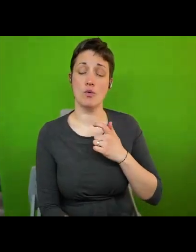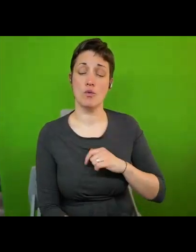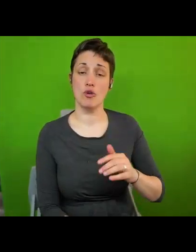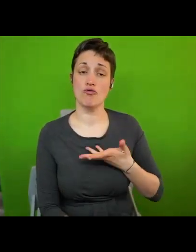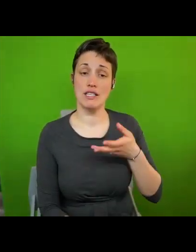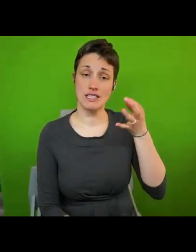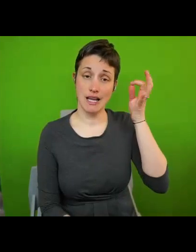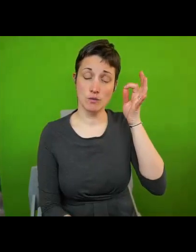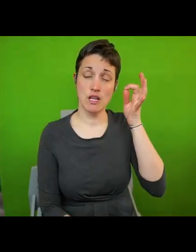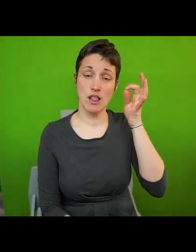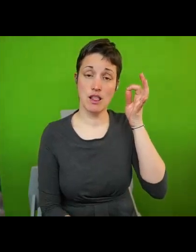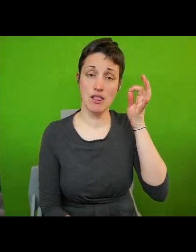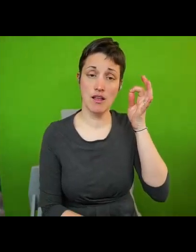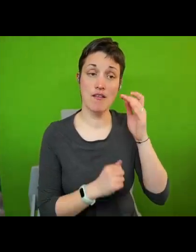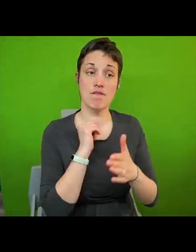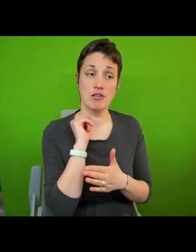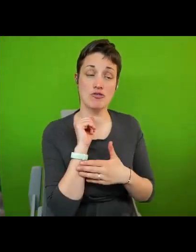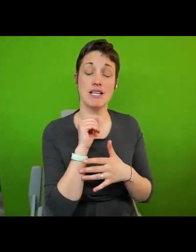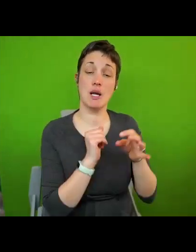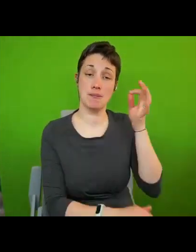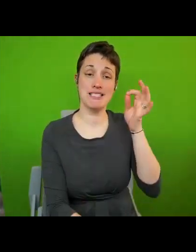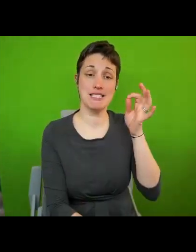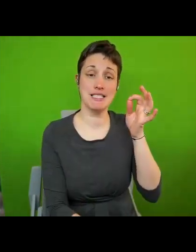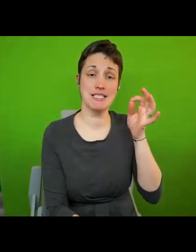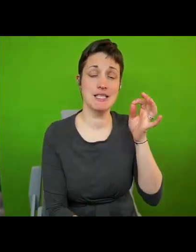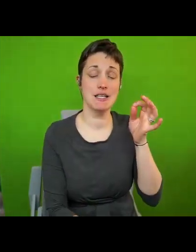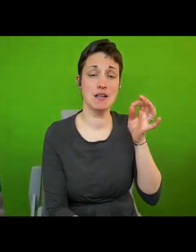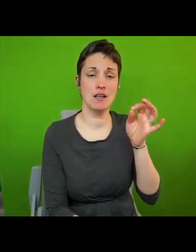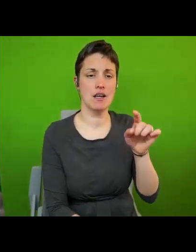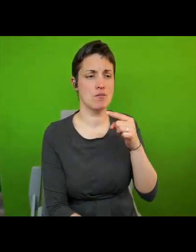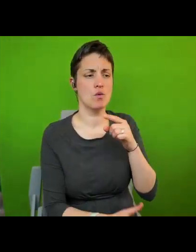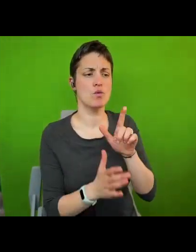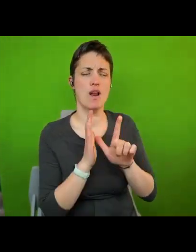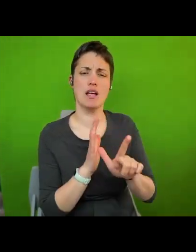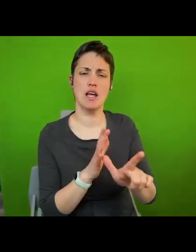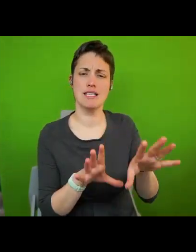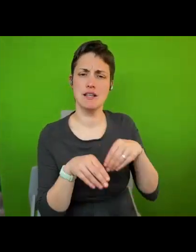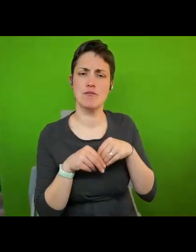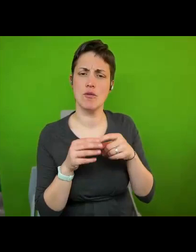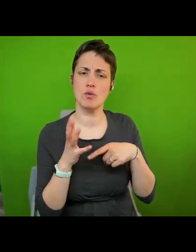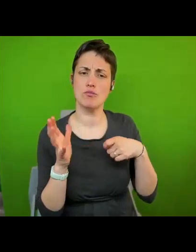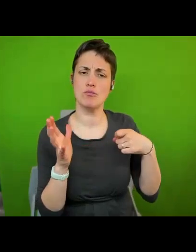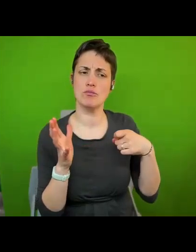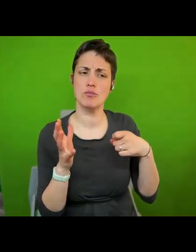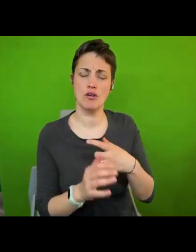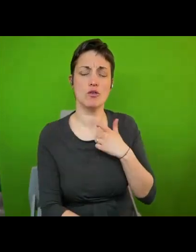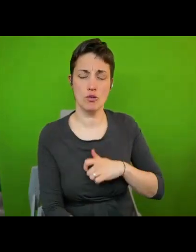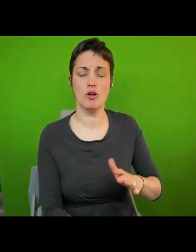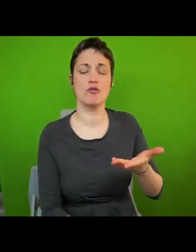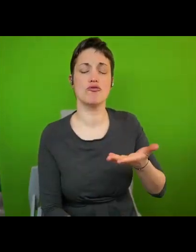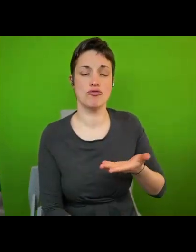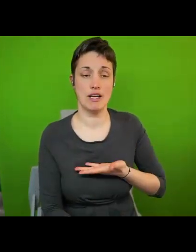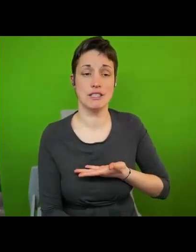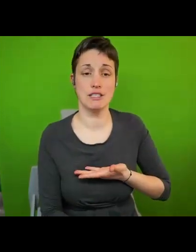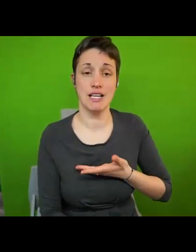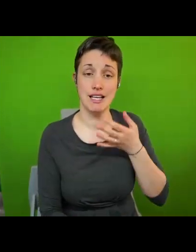at an advisory committee report that was later accepted by the human rights council who recognized the role of local